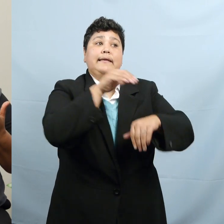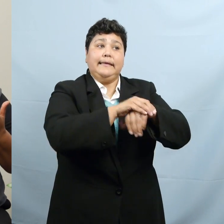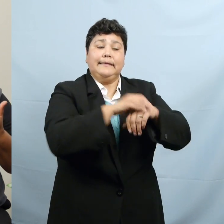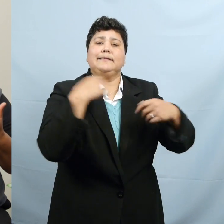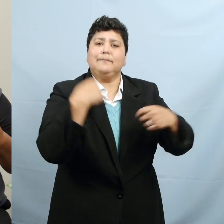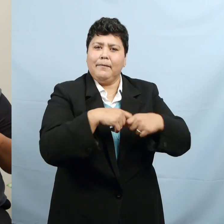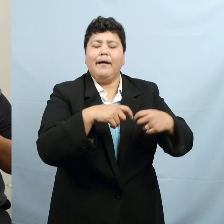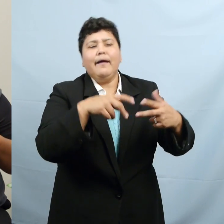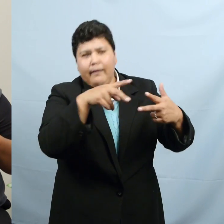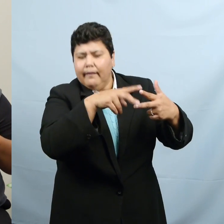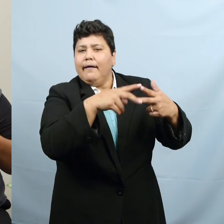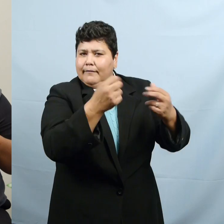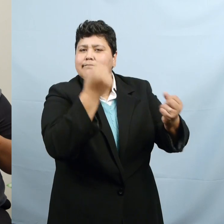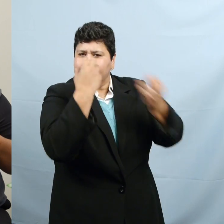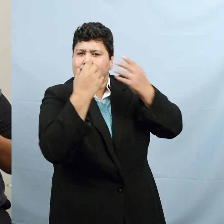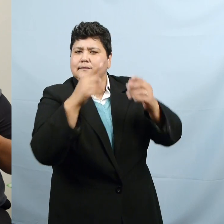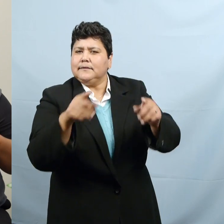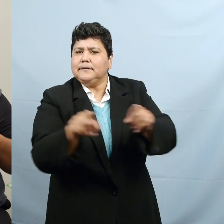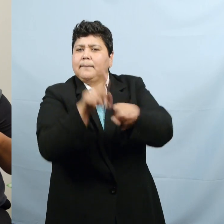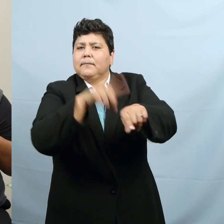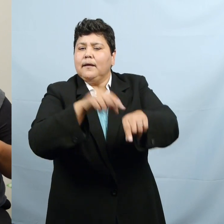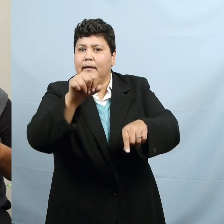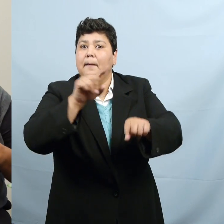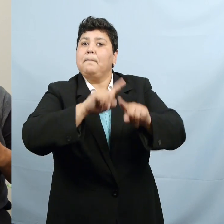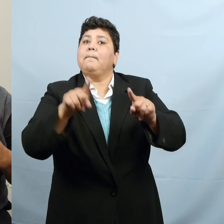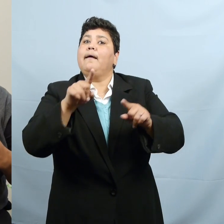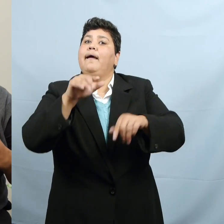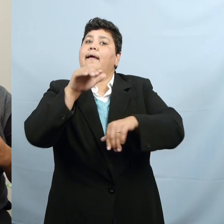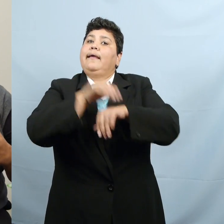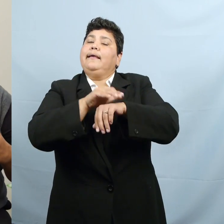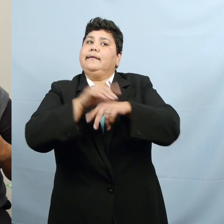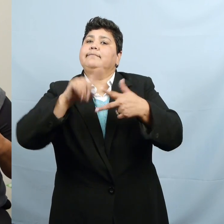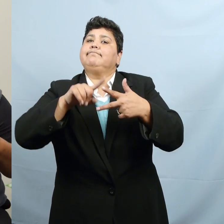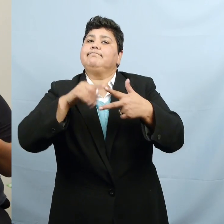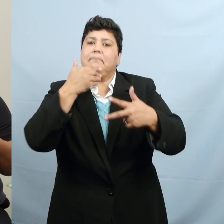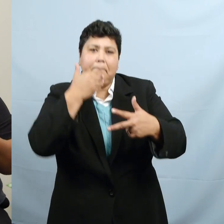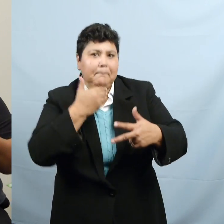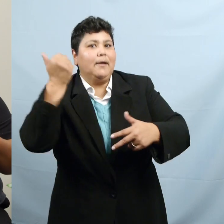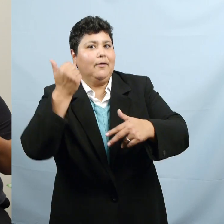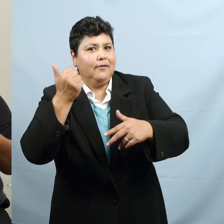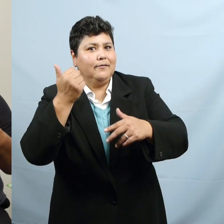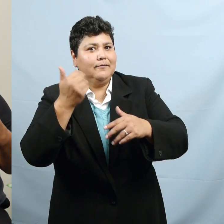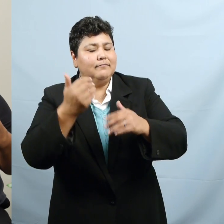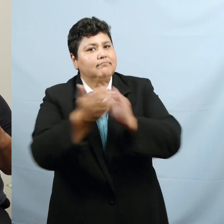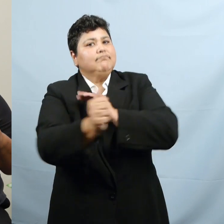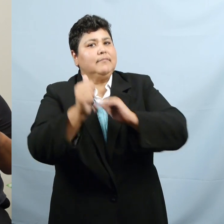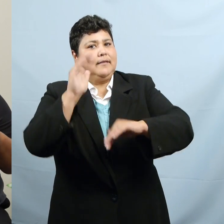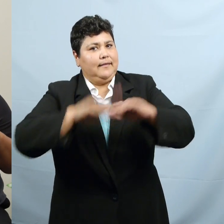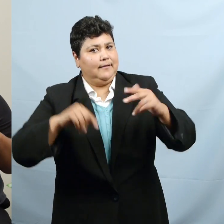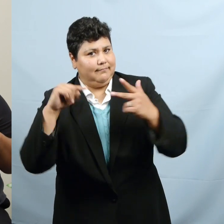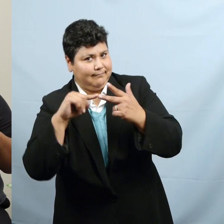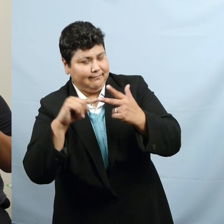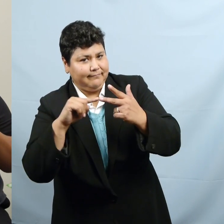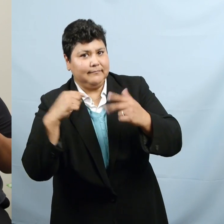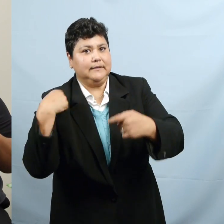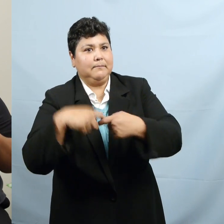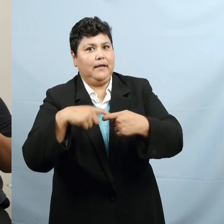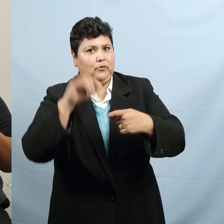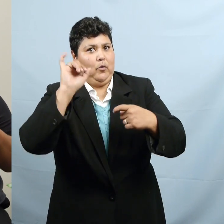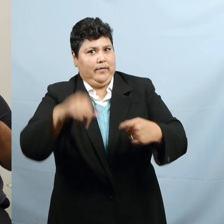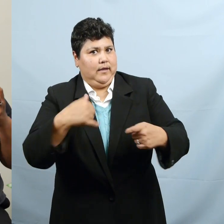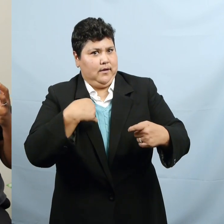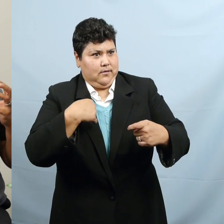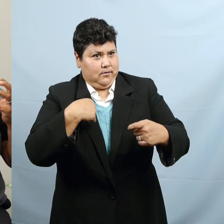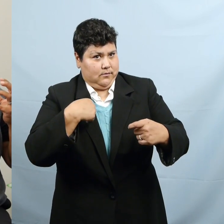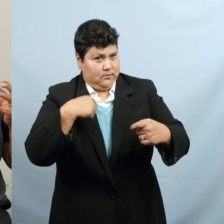come at the same time, I mastered English more so than I have Spanish. So my thoughts